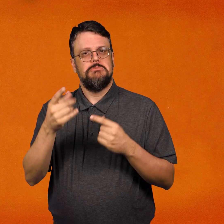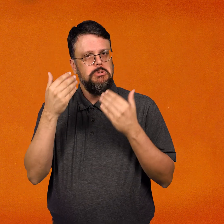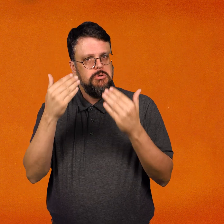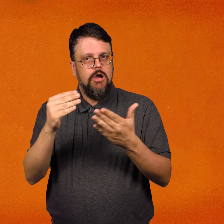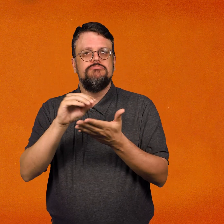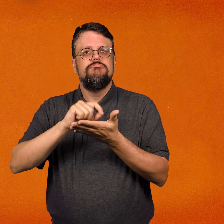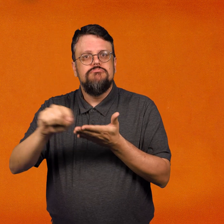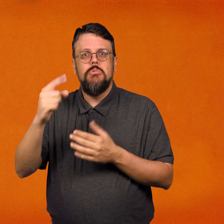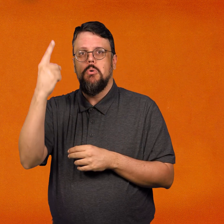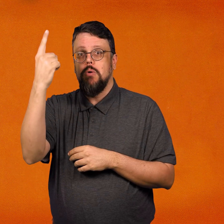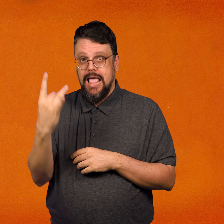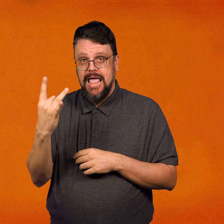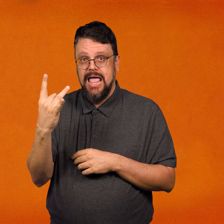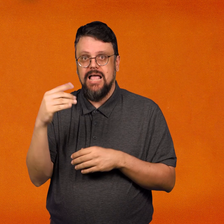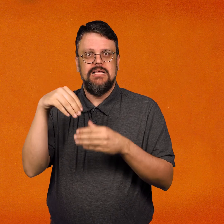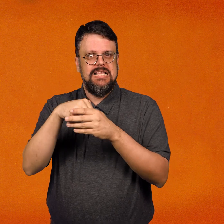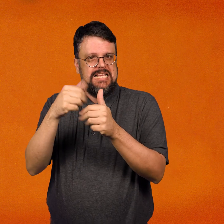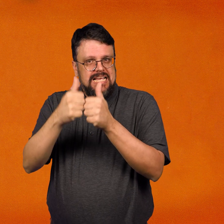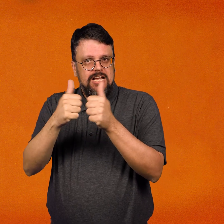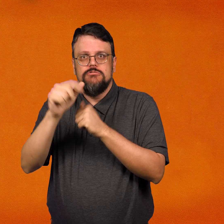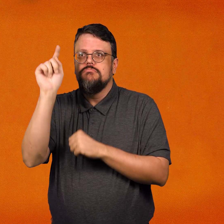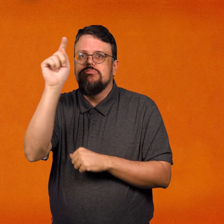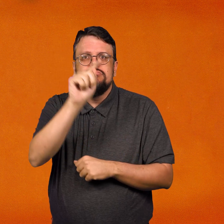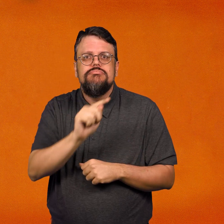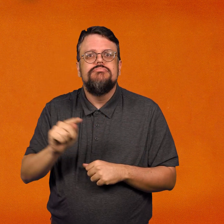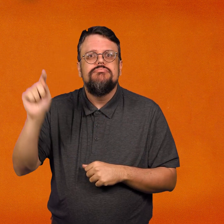Write one-eighth in each of the eight parts of the plate.